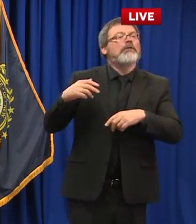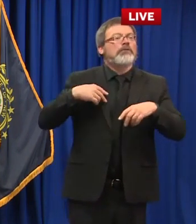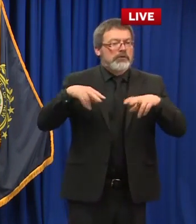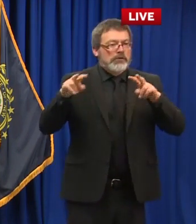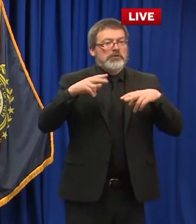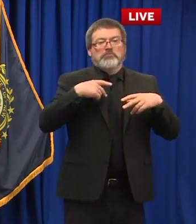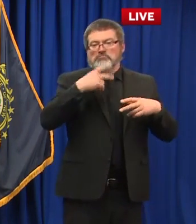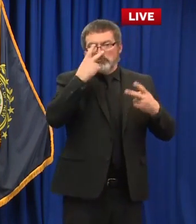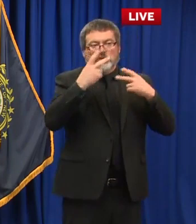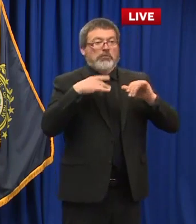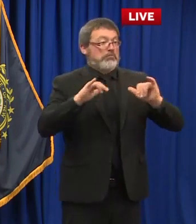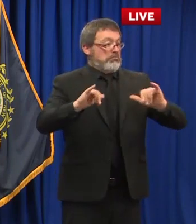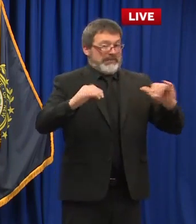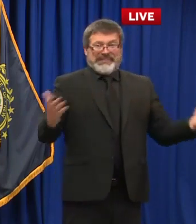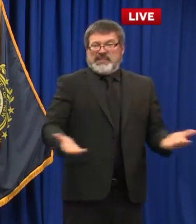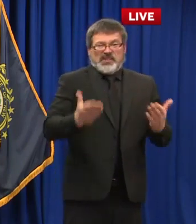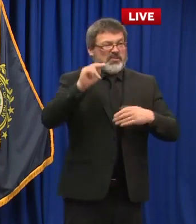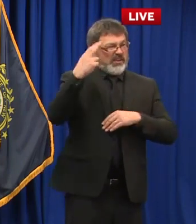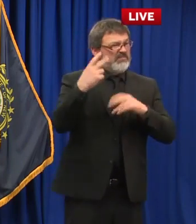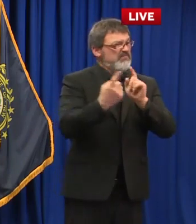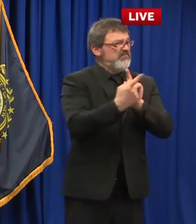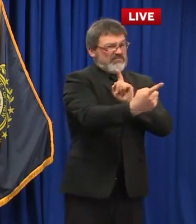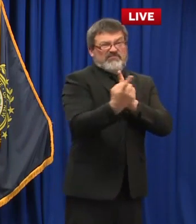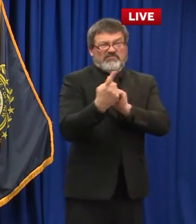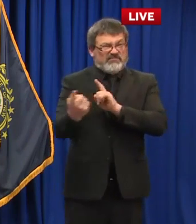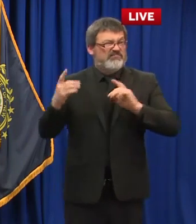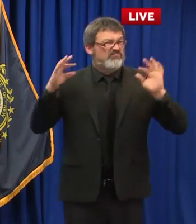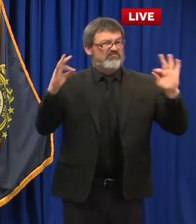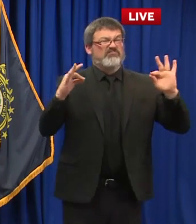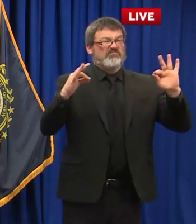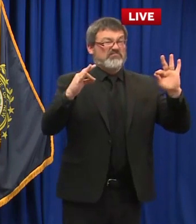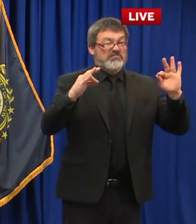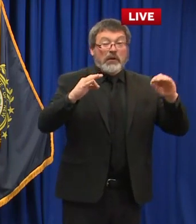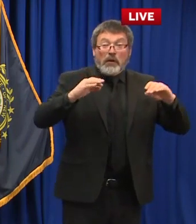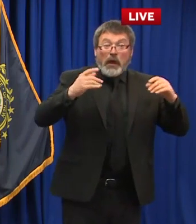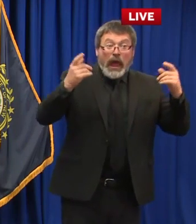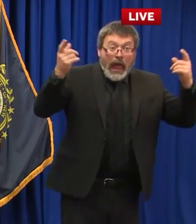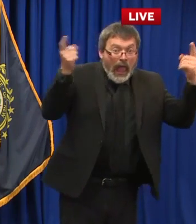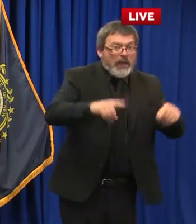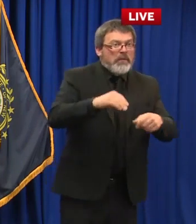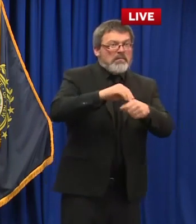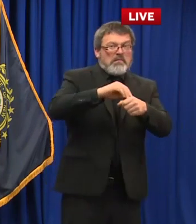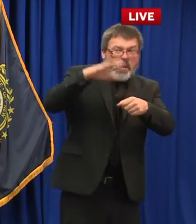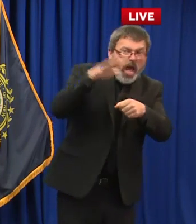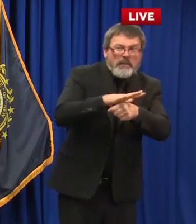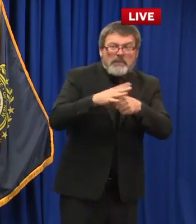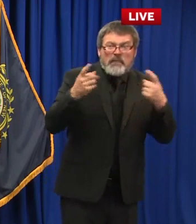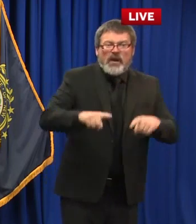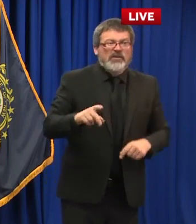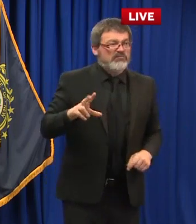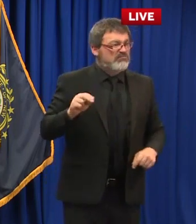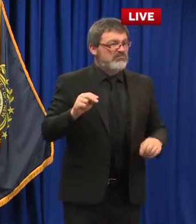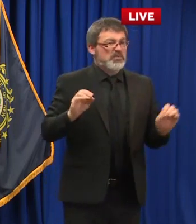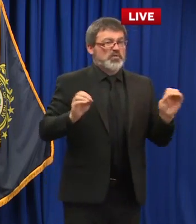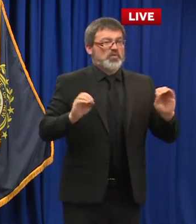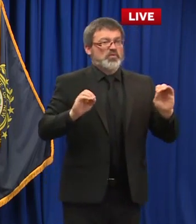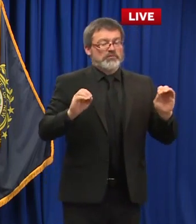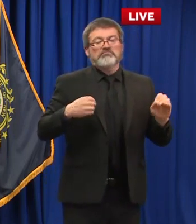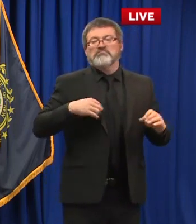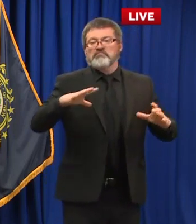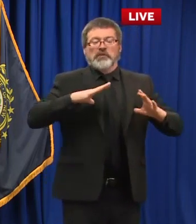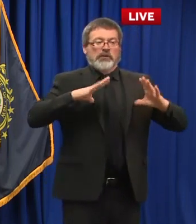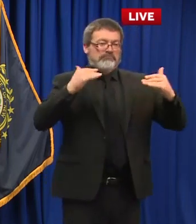any significant outbreaks anywhere in their country really, anything of significance in terms of beach activity. The decision was made to